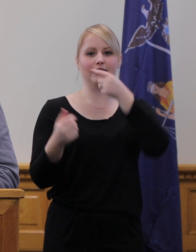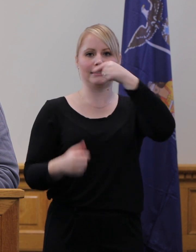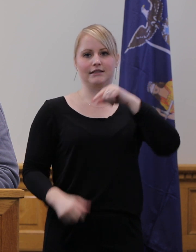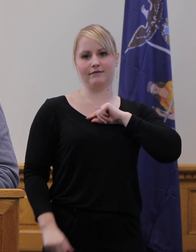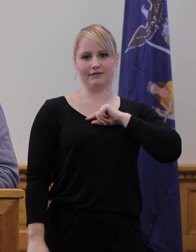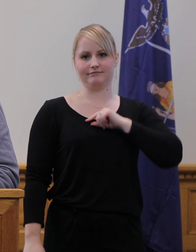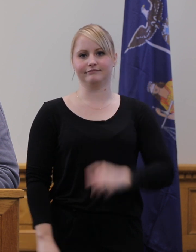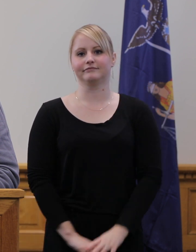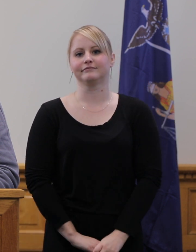Thank for Bye. Bye. Bye. Bye.